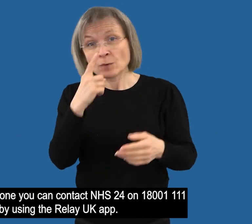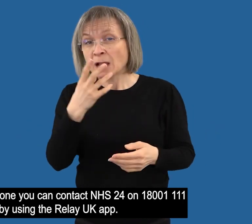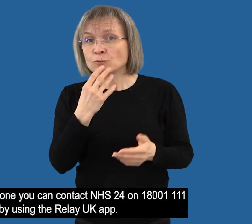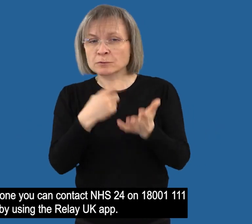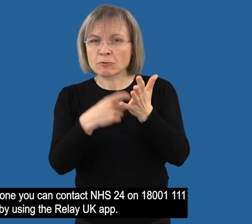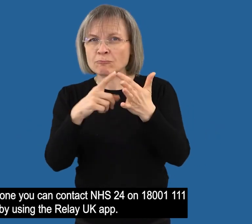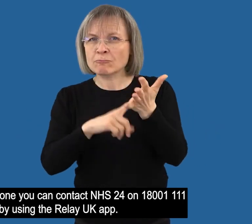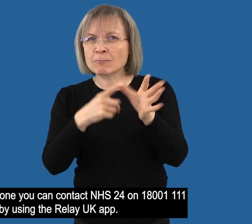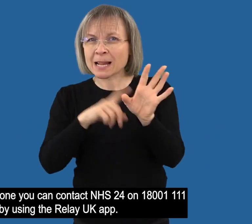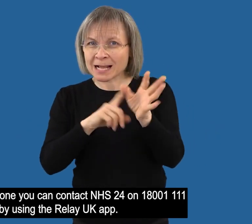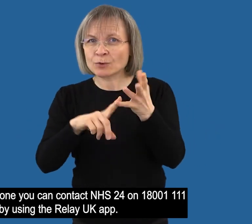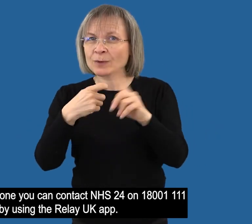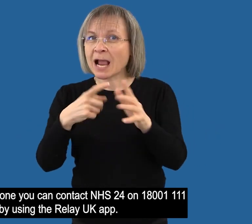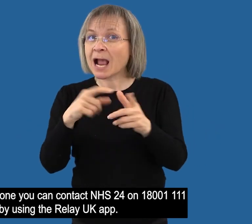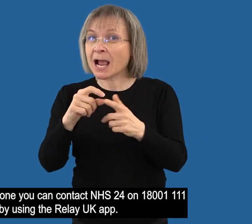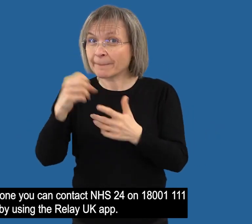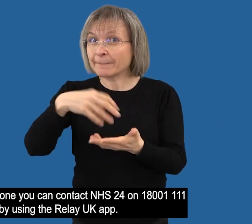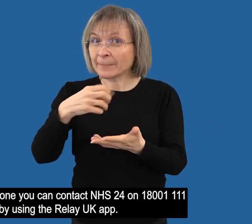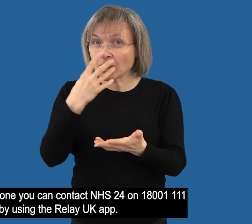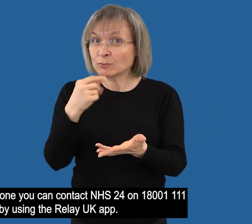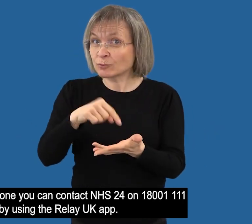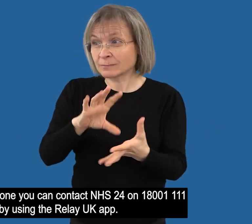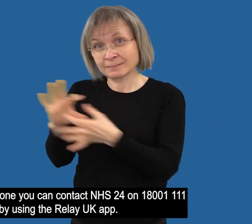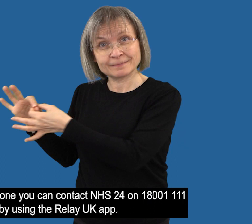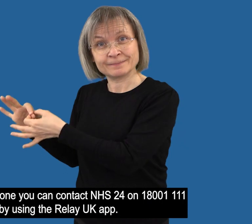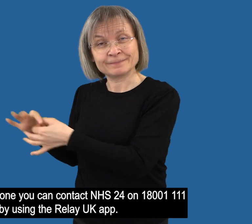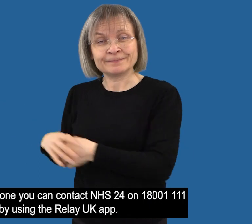-800-1111 or by using the Relay UK app